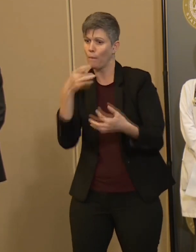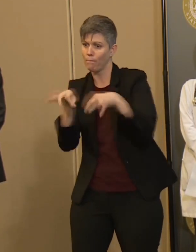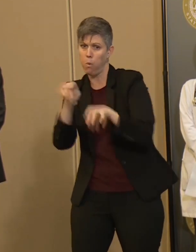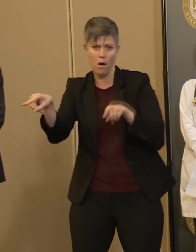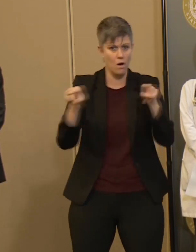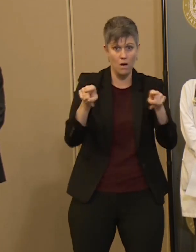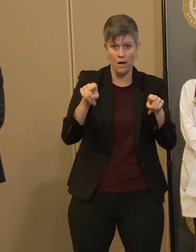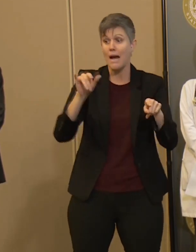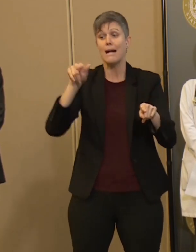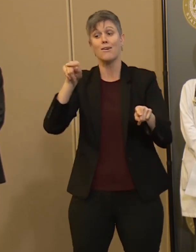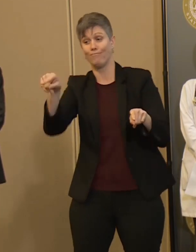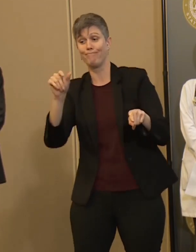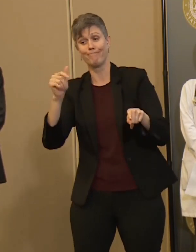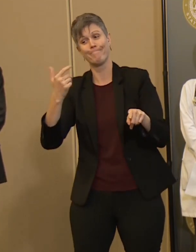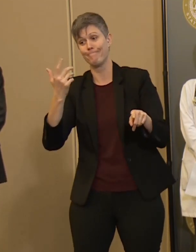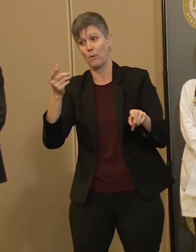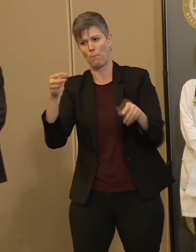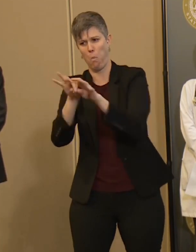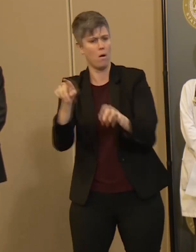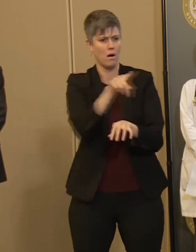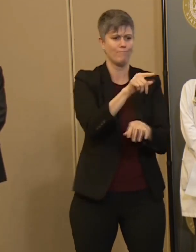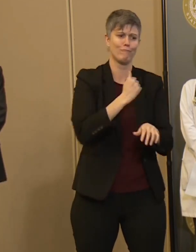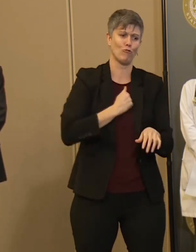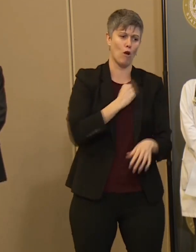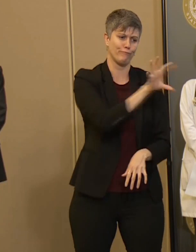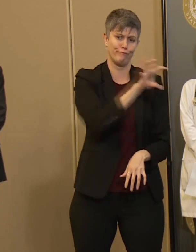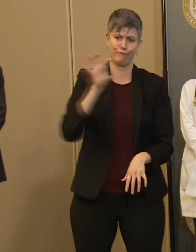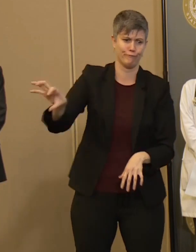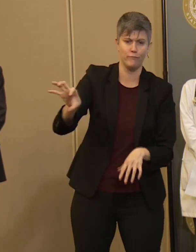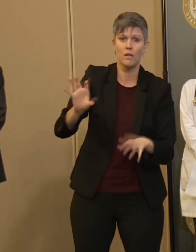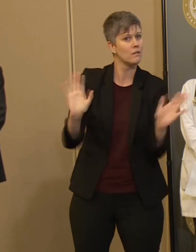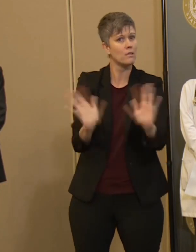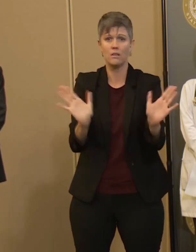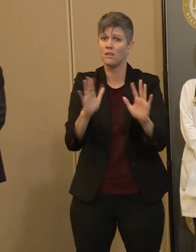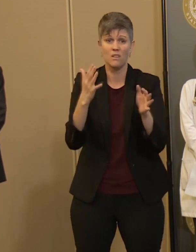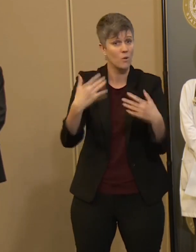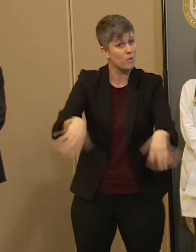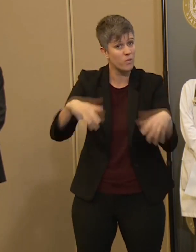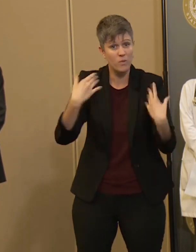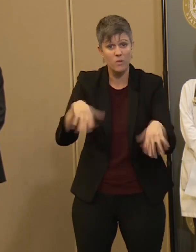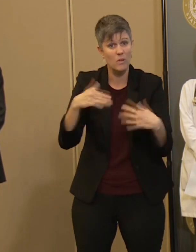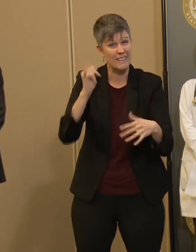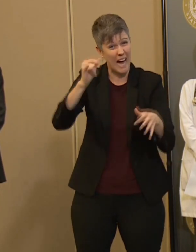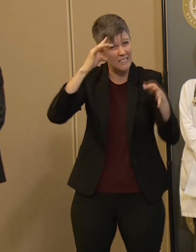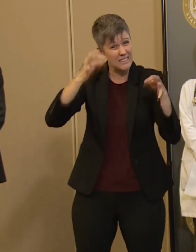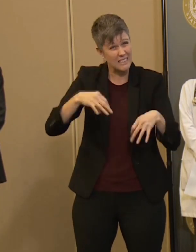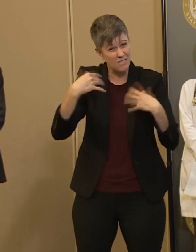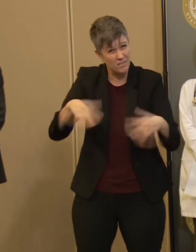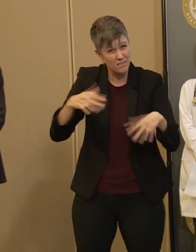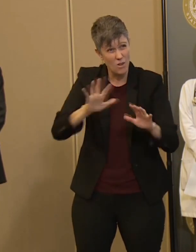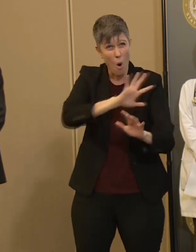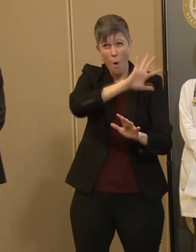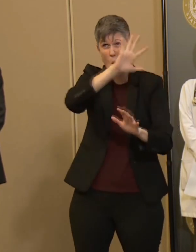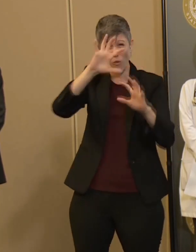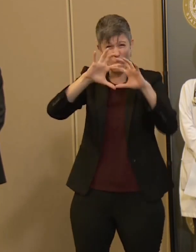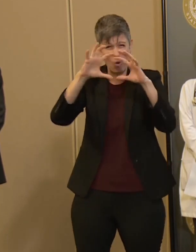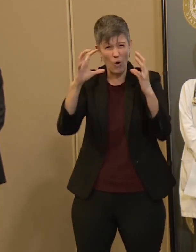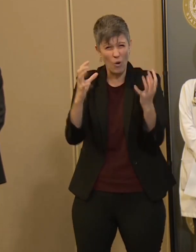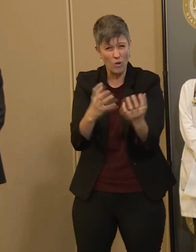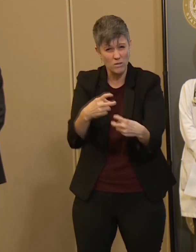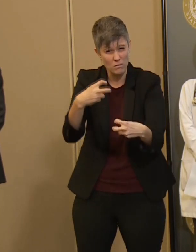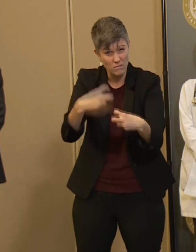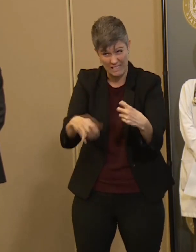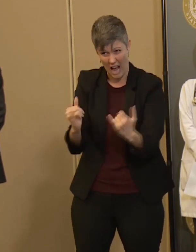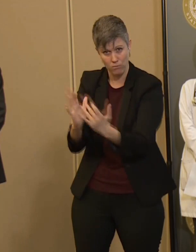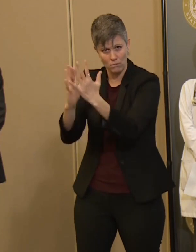or not. These are decisions that are already being faced across the globe by communities who are already already at war